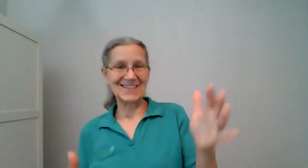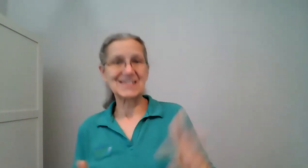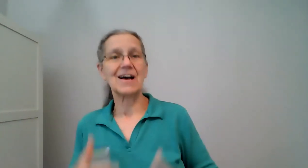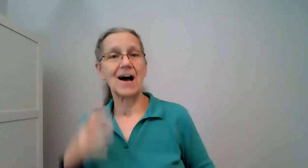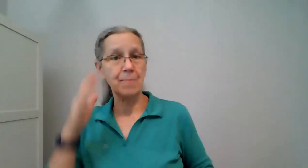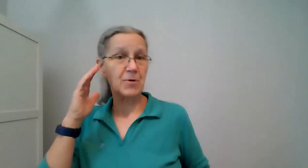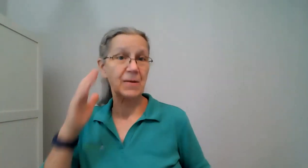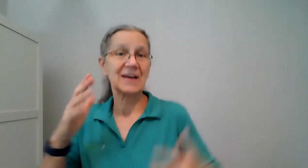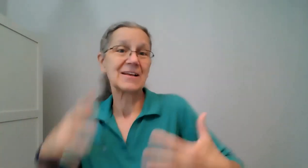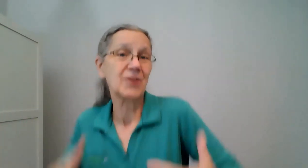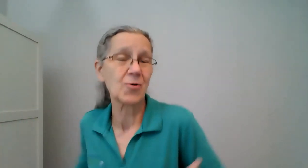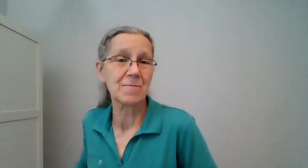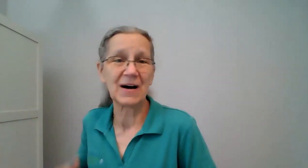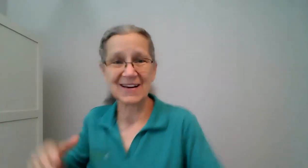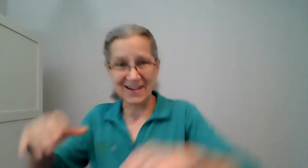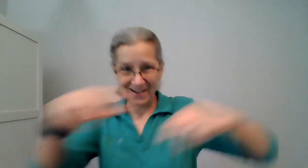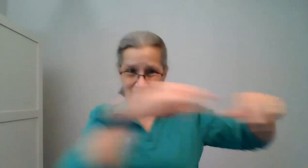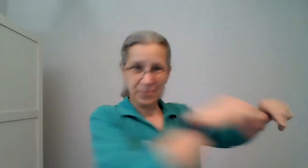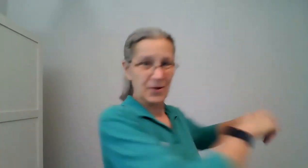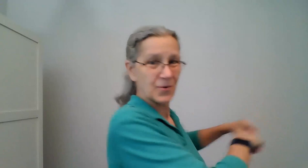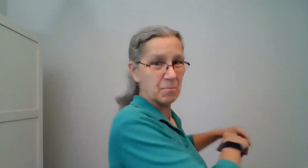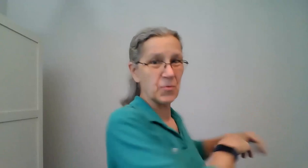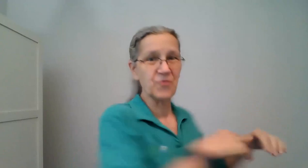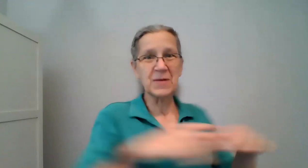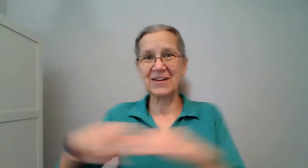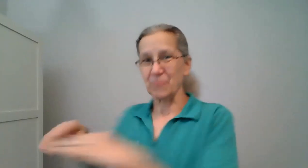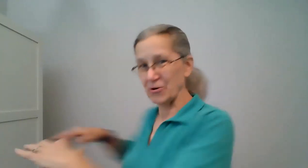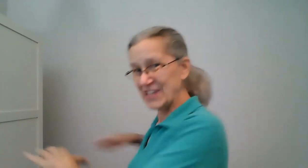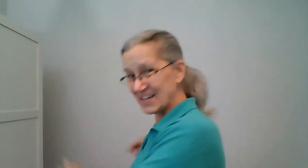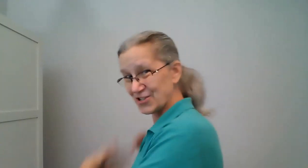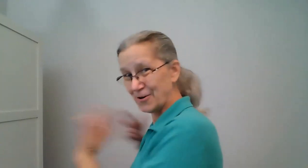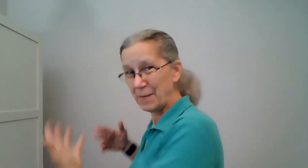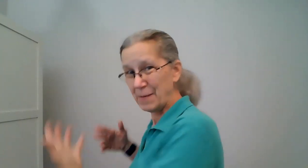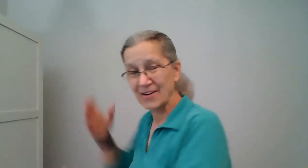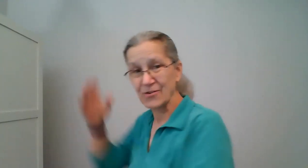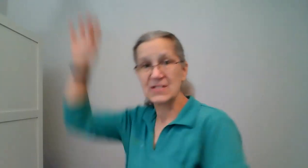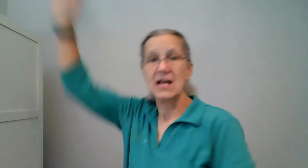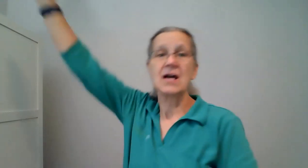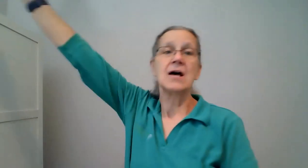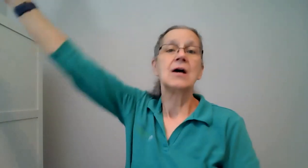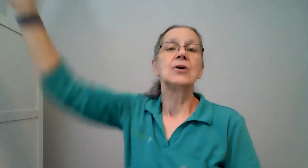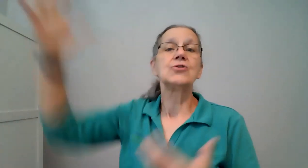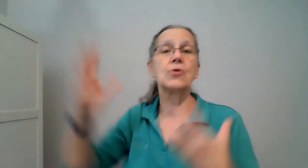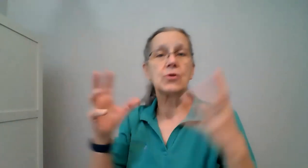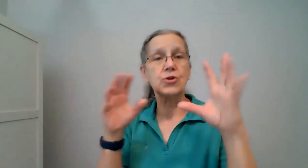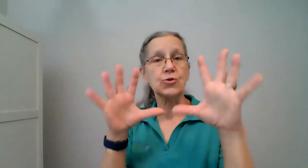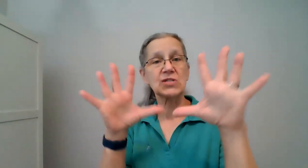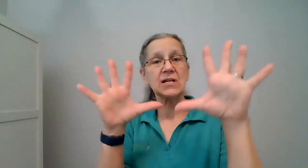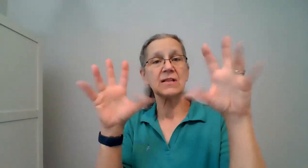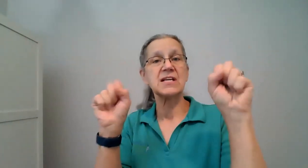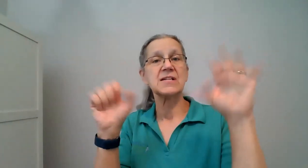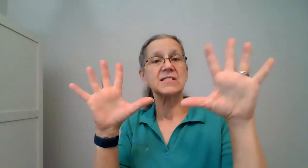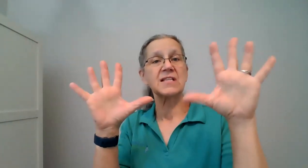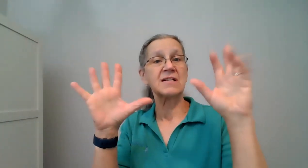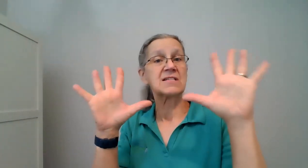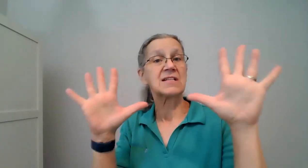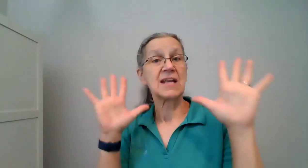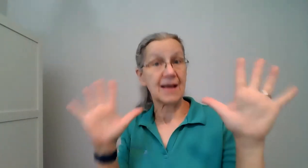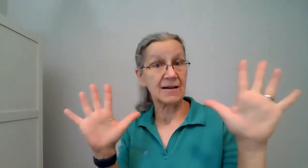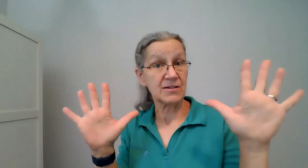upper body lower body movement rotational patterns using these things at the end